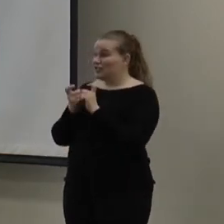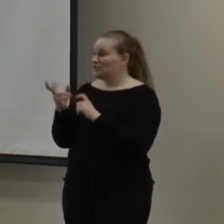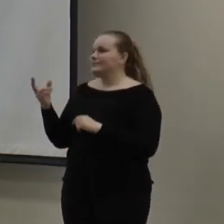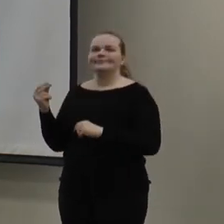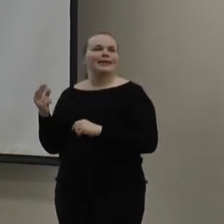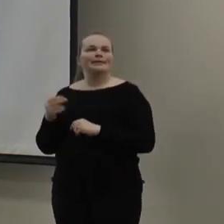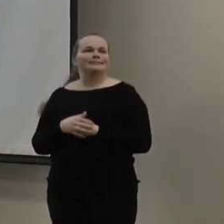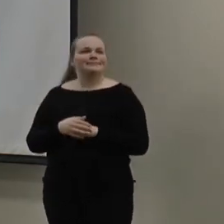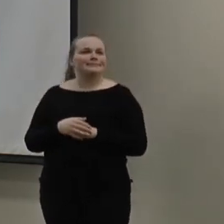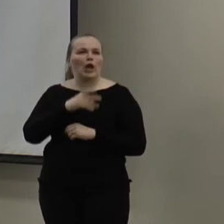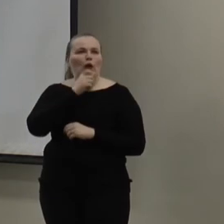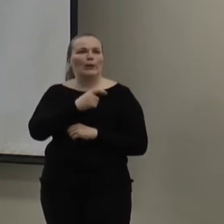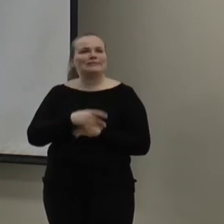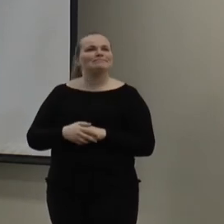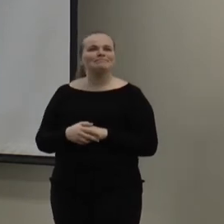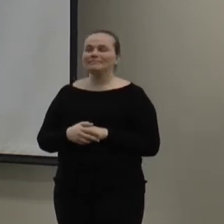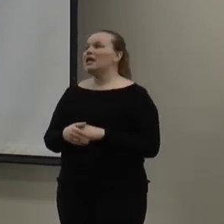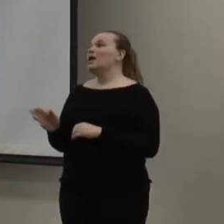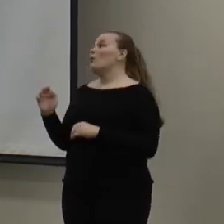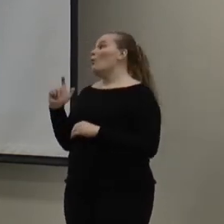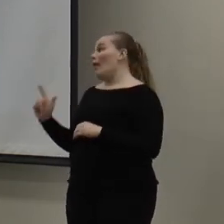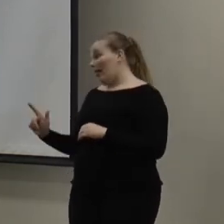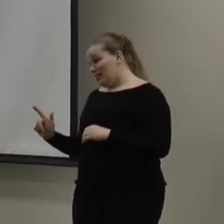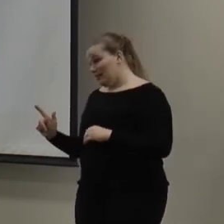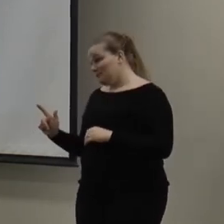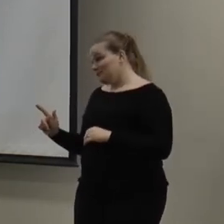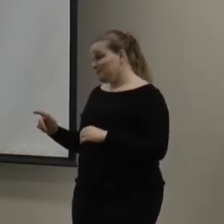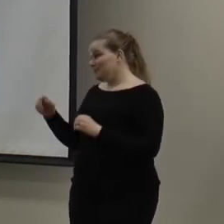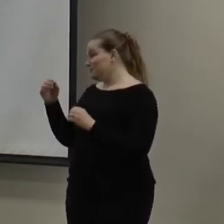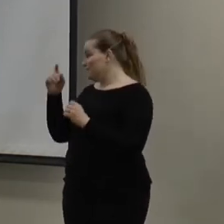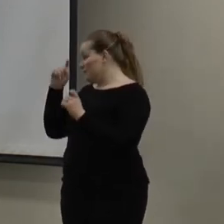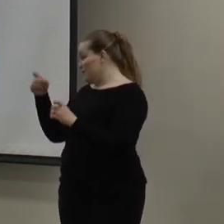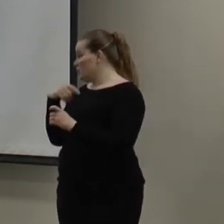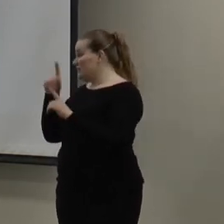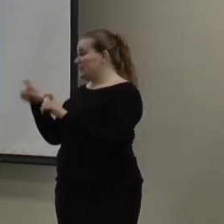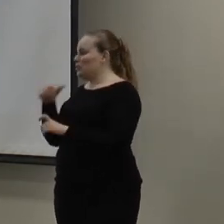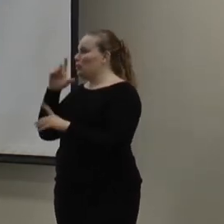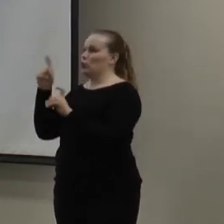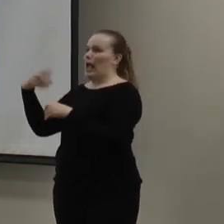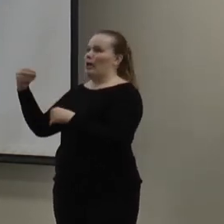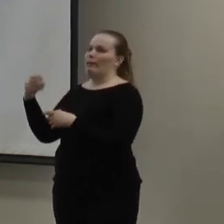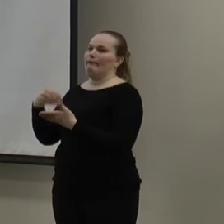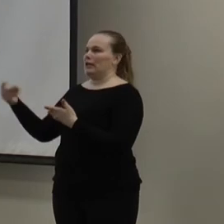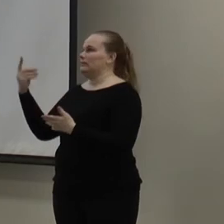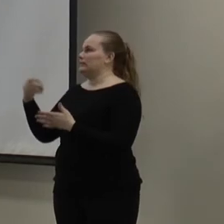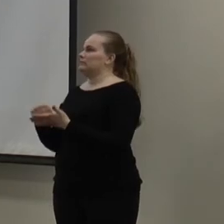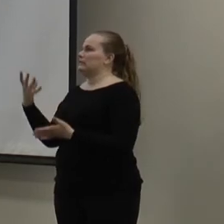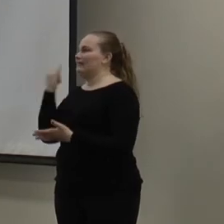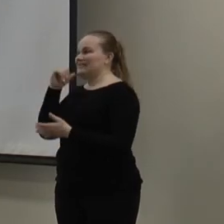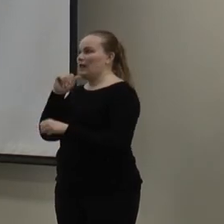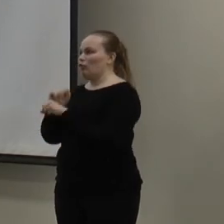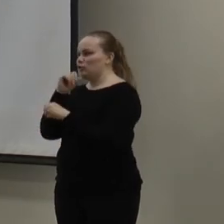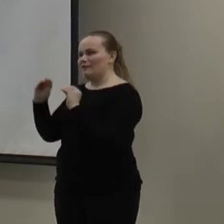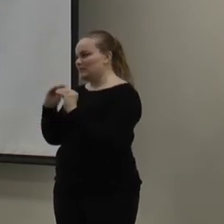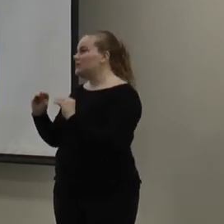No, I don't. No. Well, well, the way that you can test. First of so you don't have to go out, you know, buy something if it's not broken.